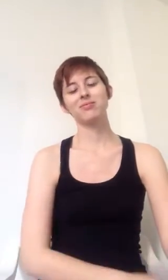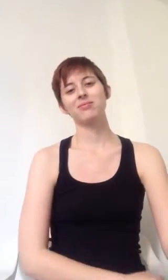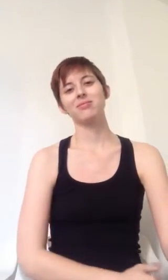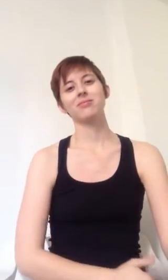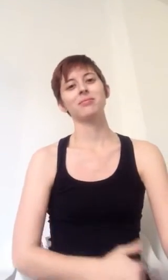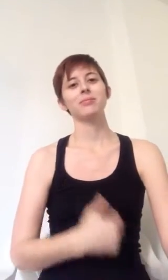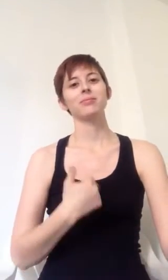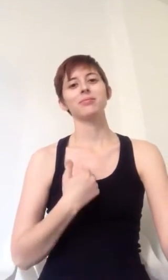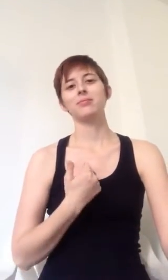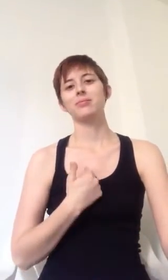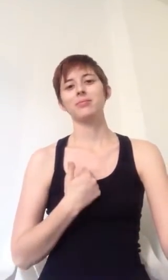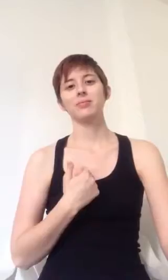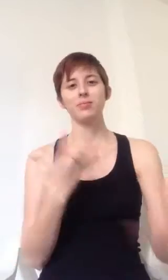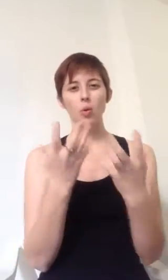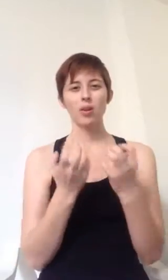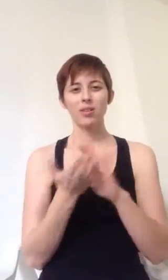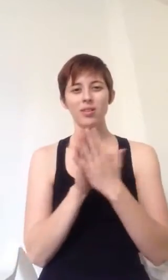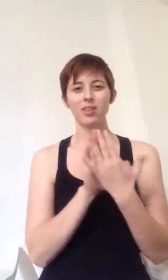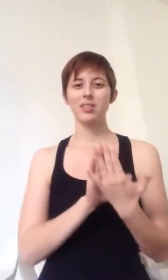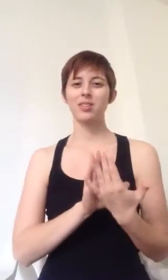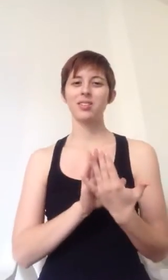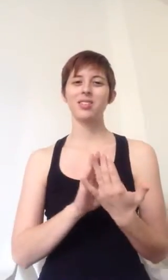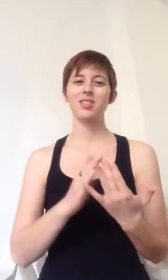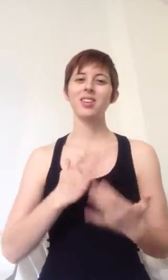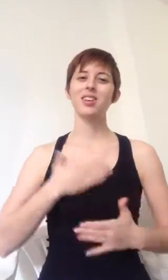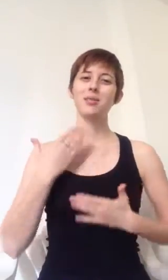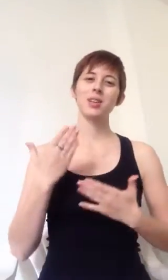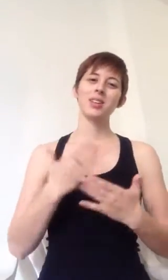Just wanna be happy